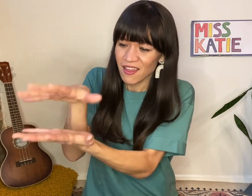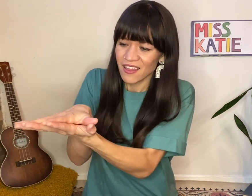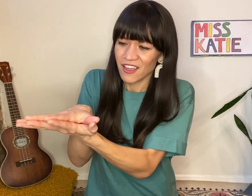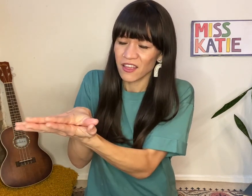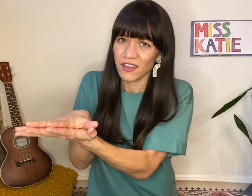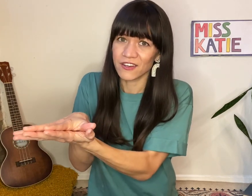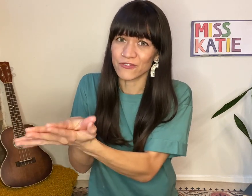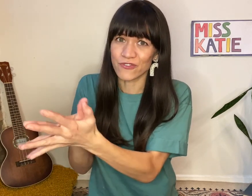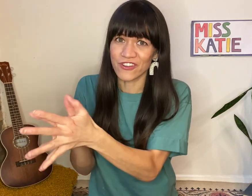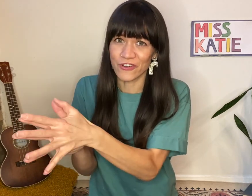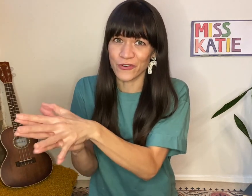Oh no.